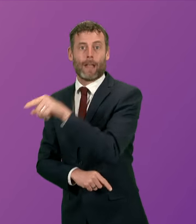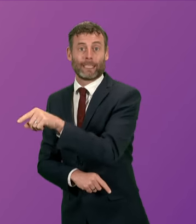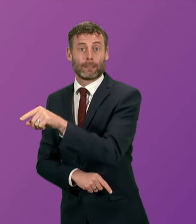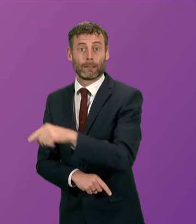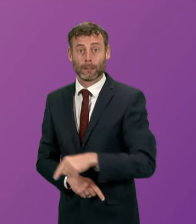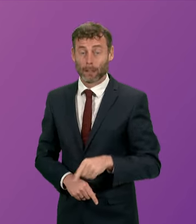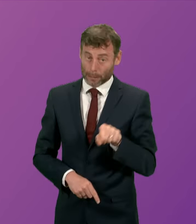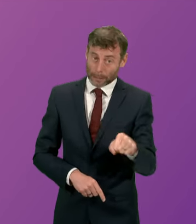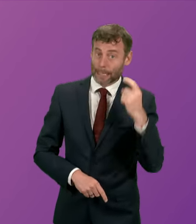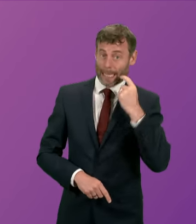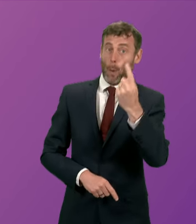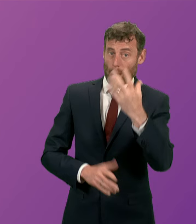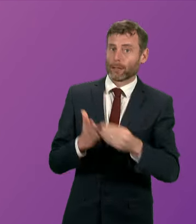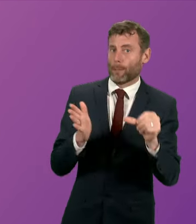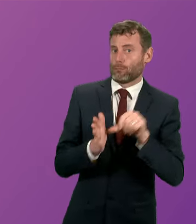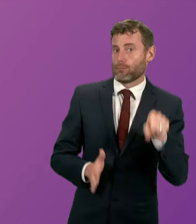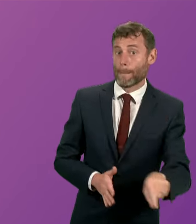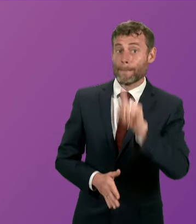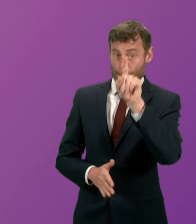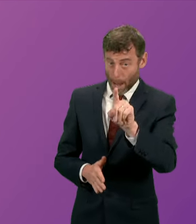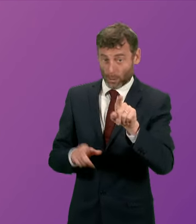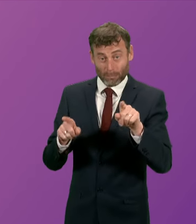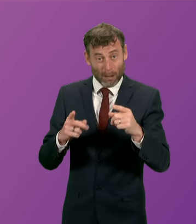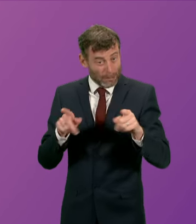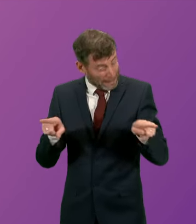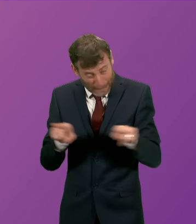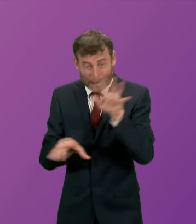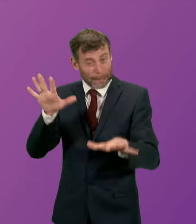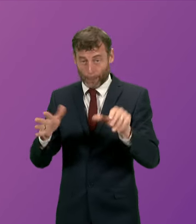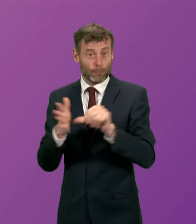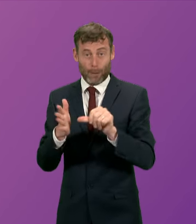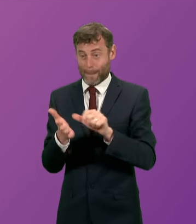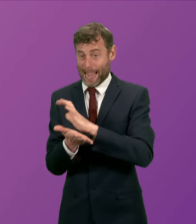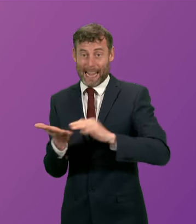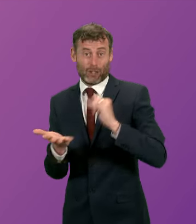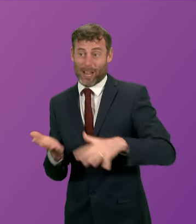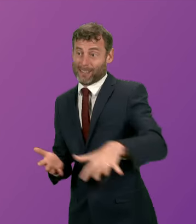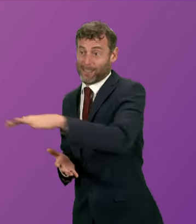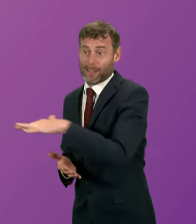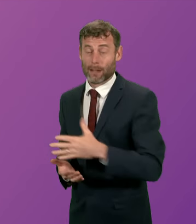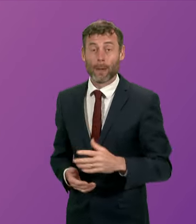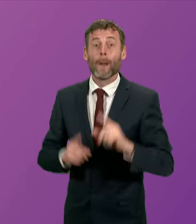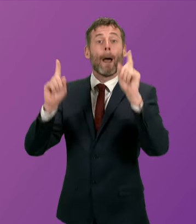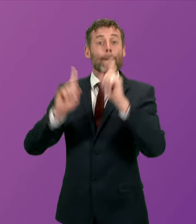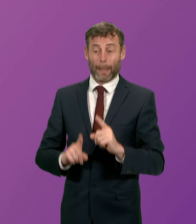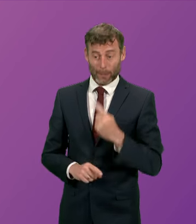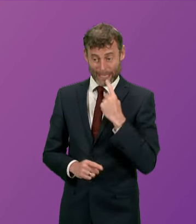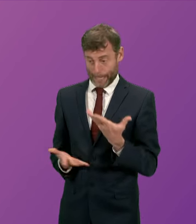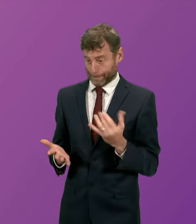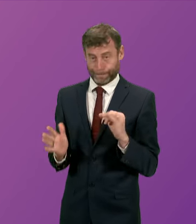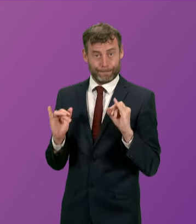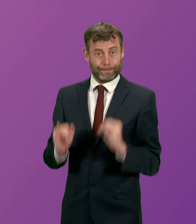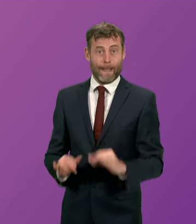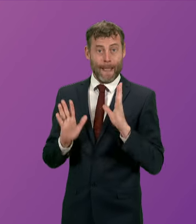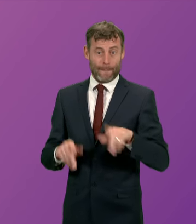health service. And the problem is growing. The number of people being forced to pay for their own care has gone up 86